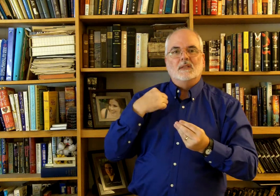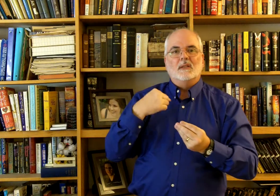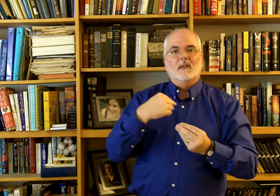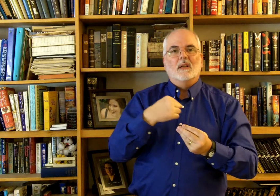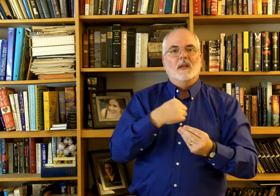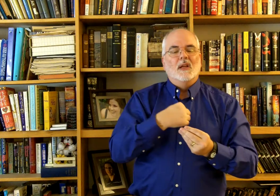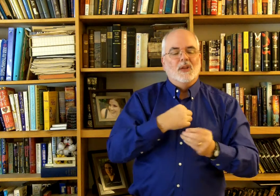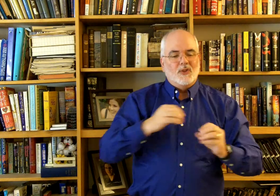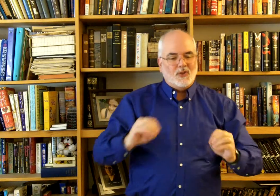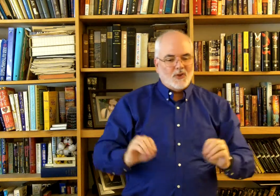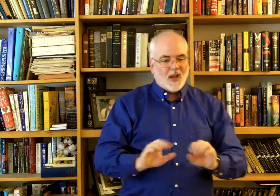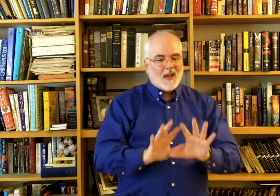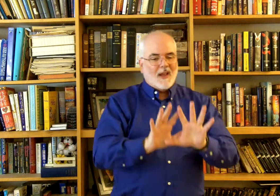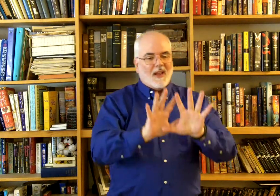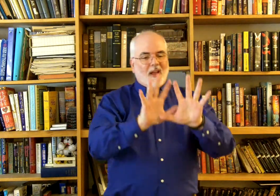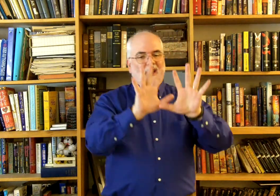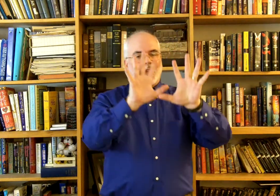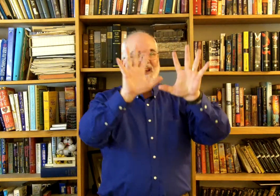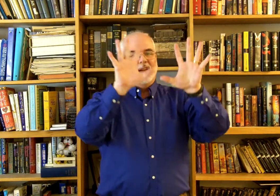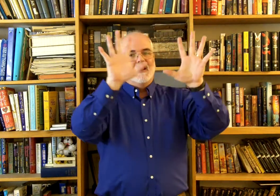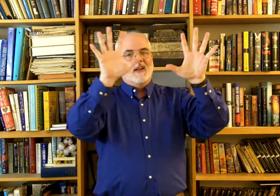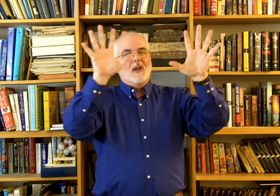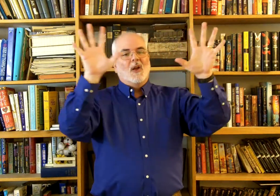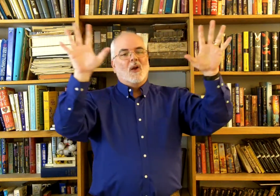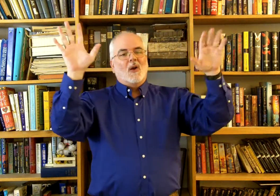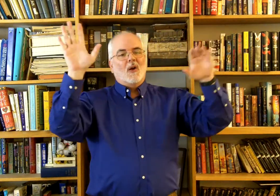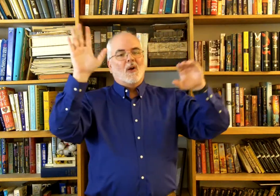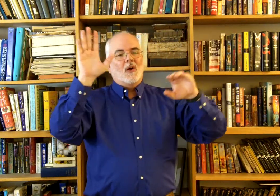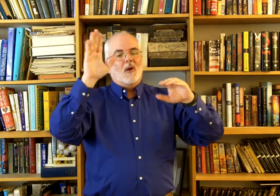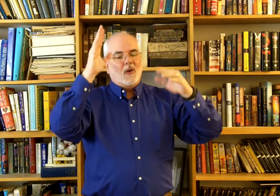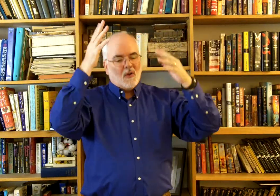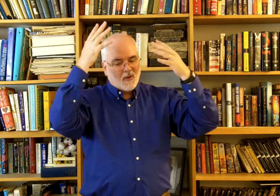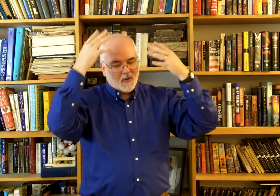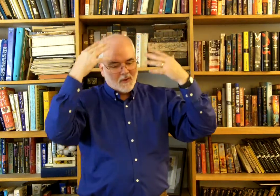Shine upon me